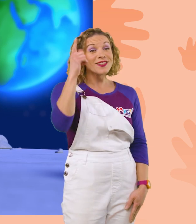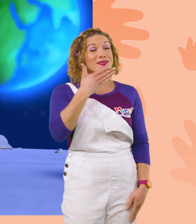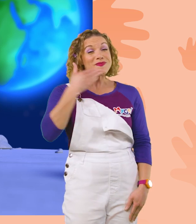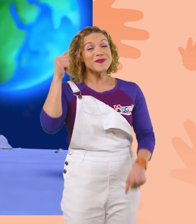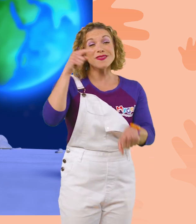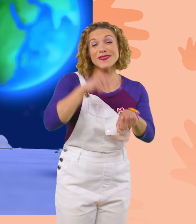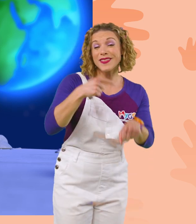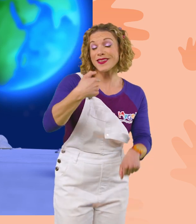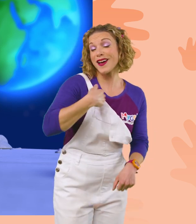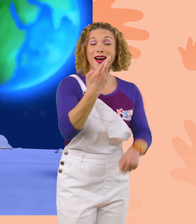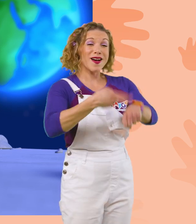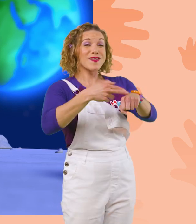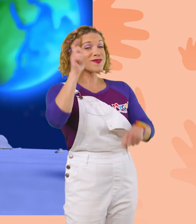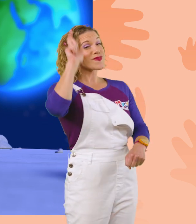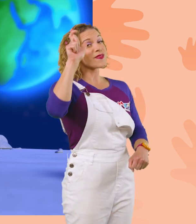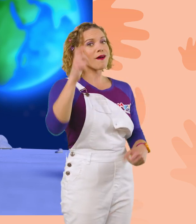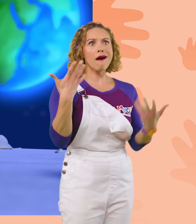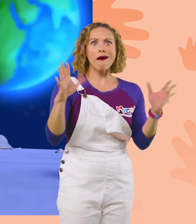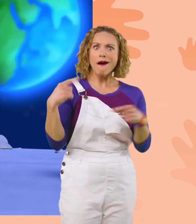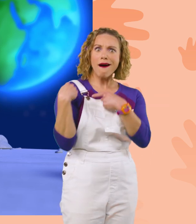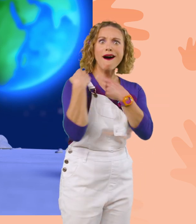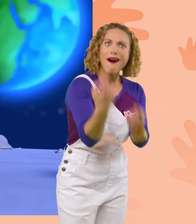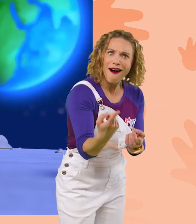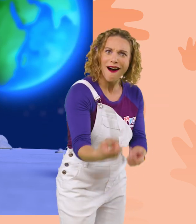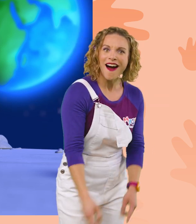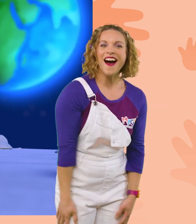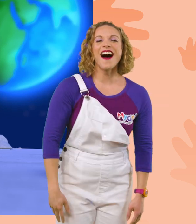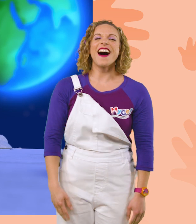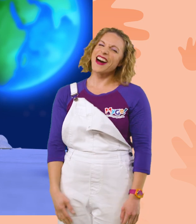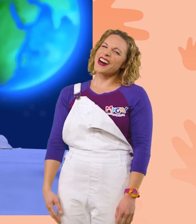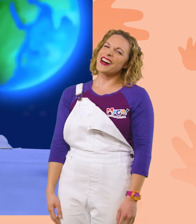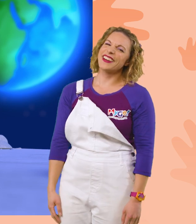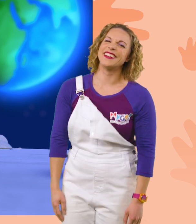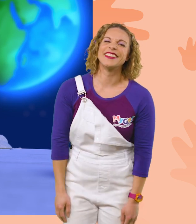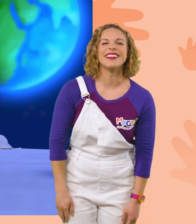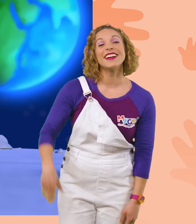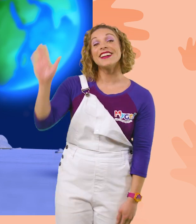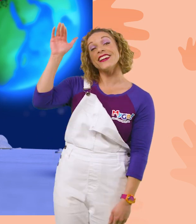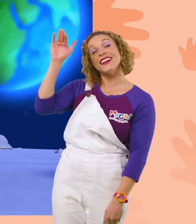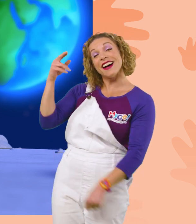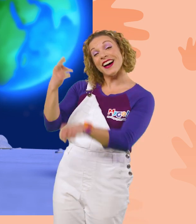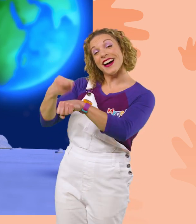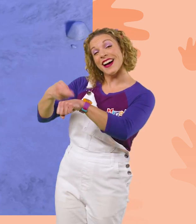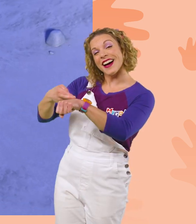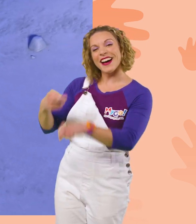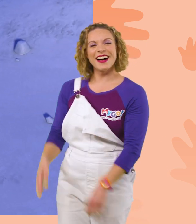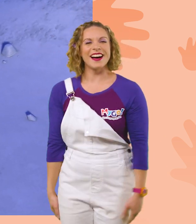greatest time that I, Rocky the Moon Rock, ever had! Bye, Rocky! Keep on